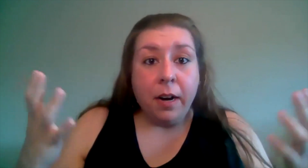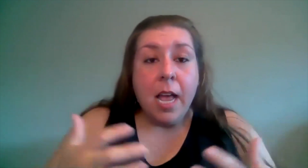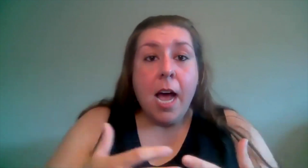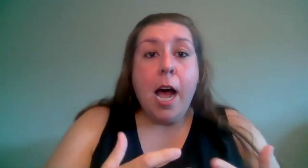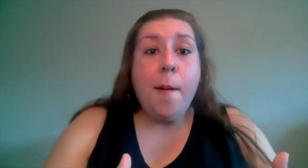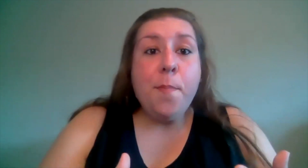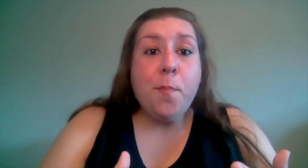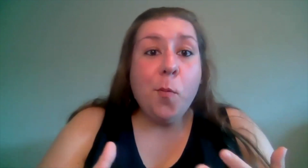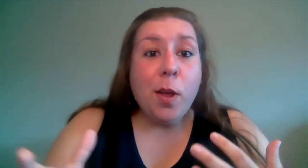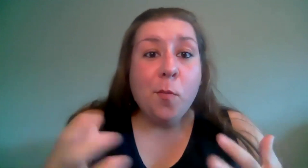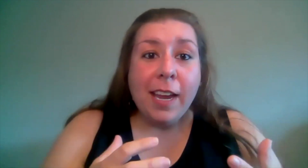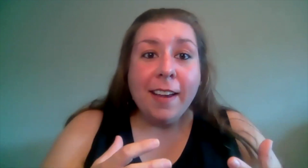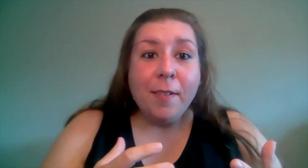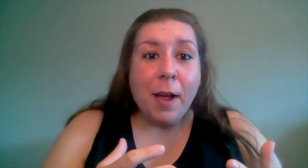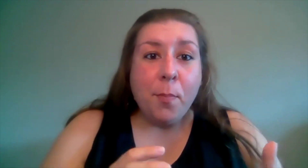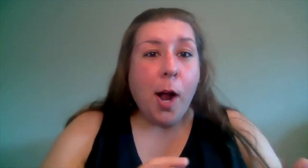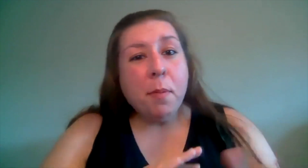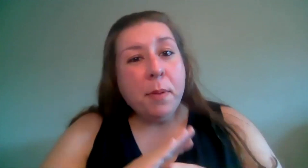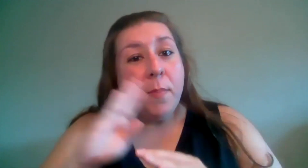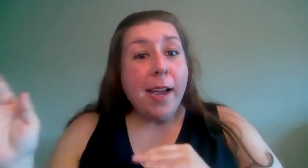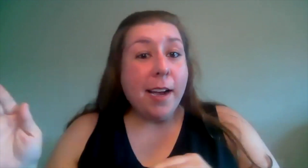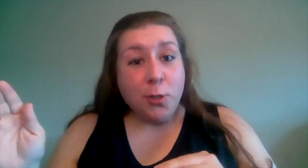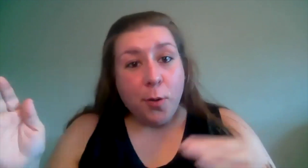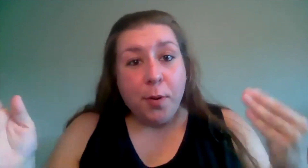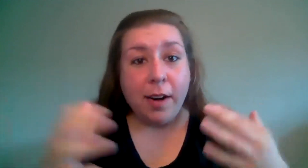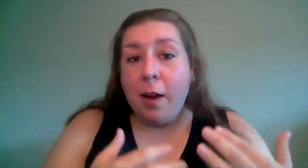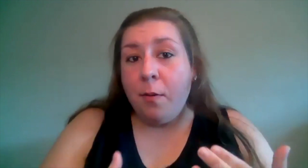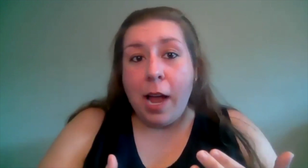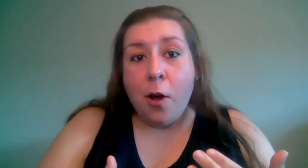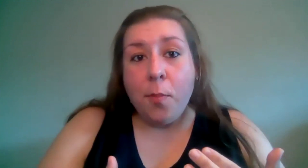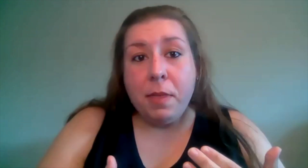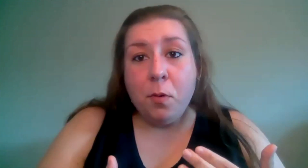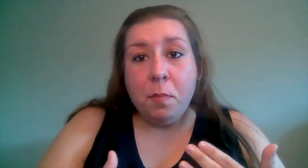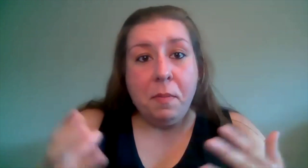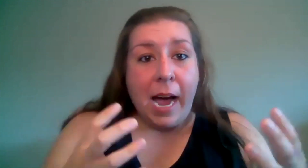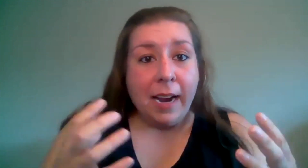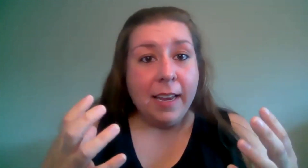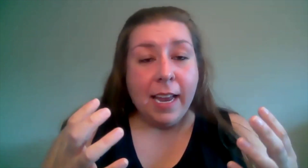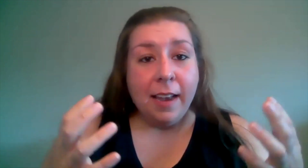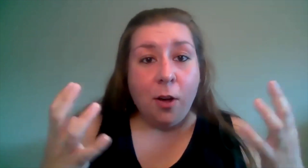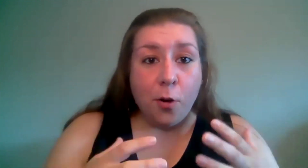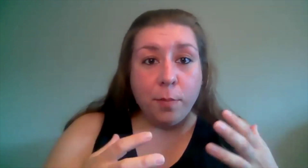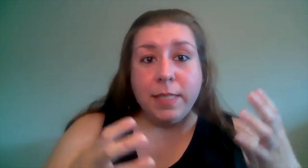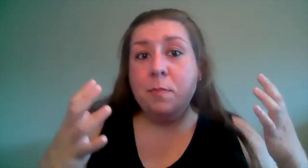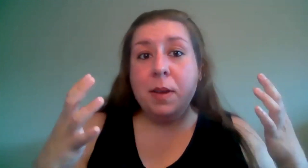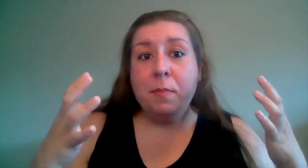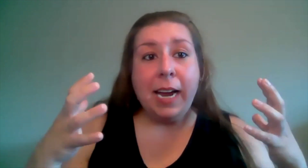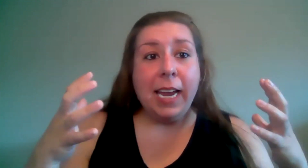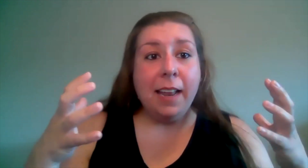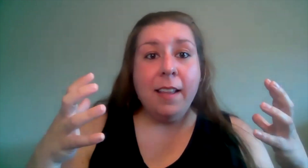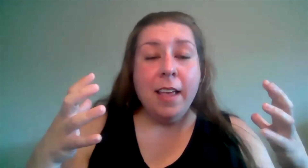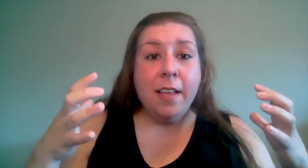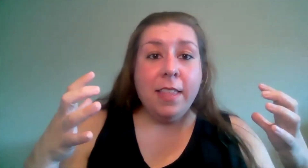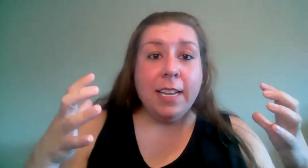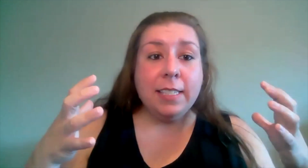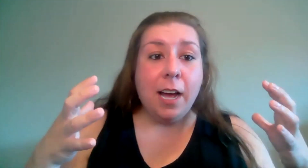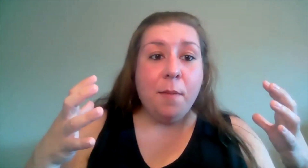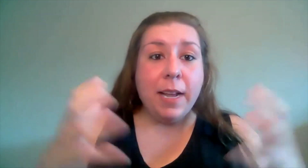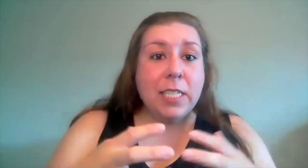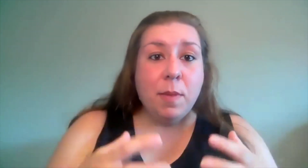um but when we probably by october i hope that we'll be back in homes and be back in these um intimate